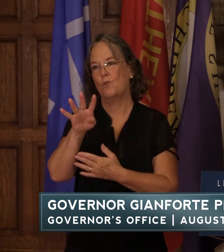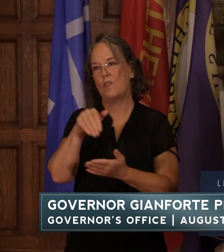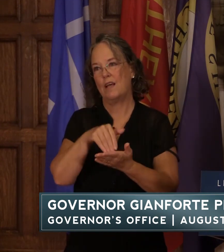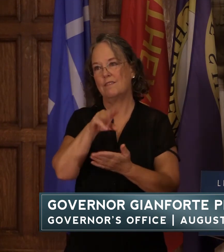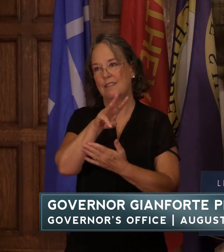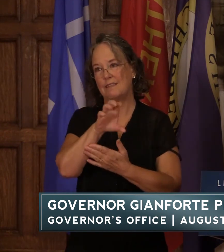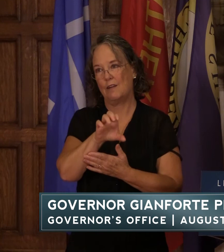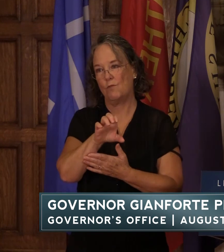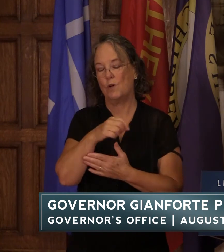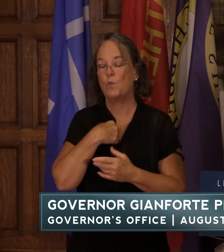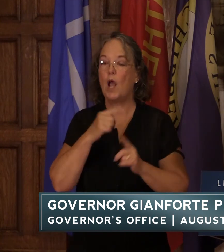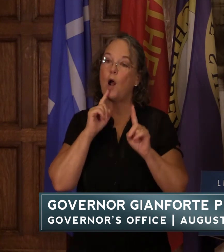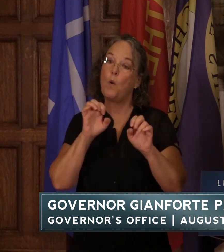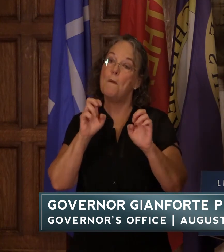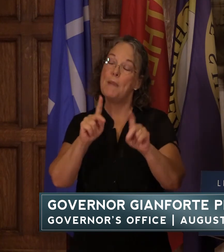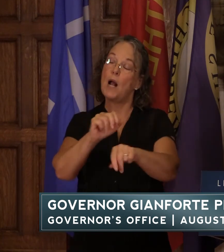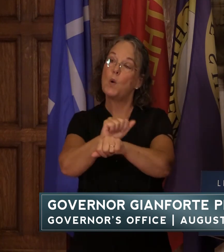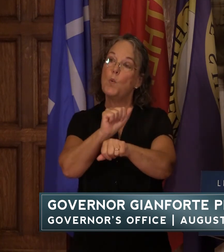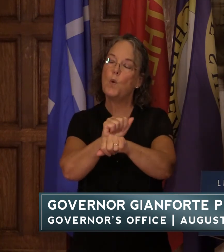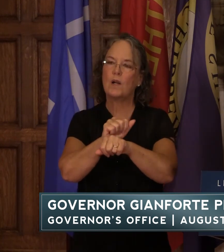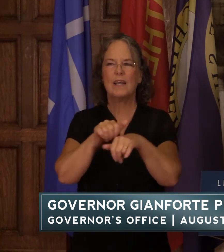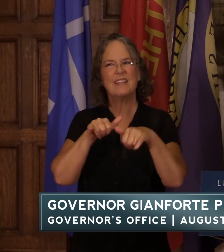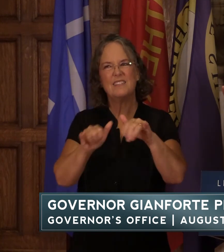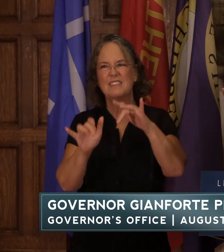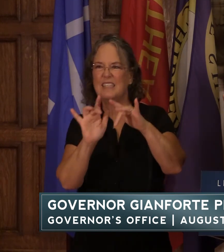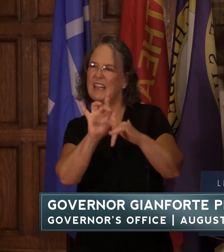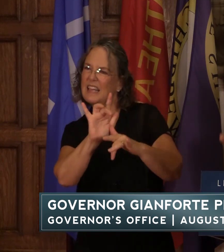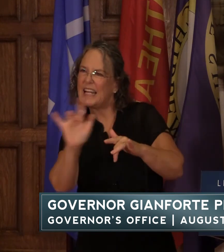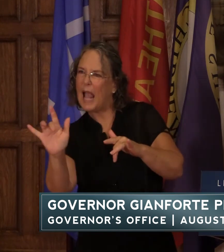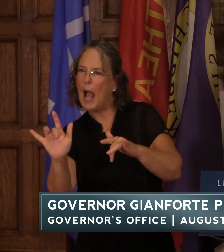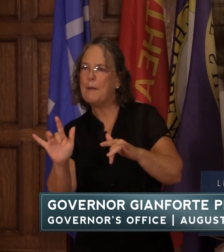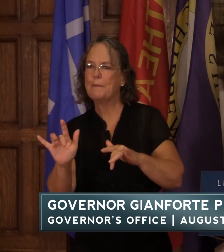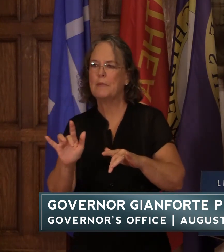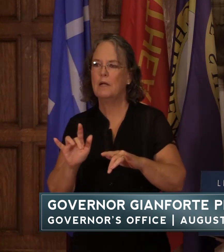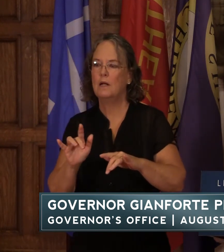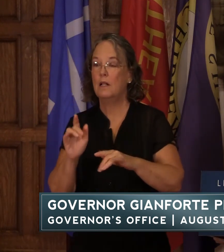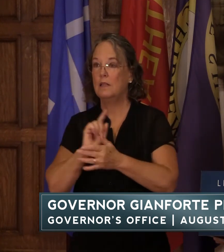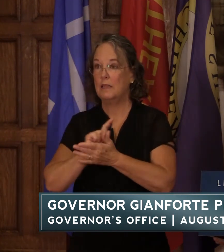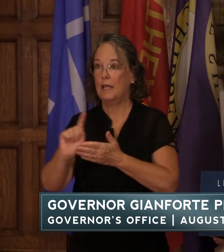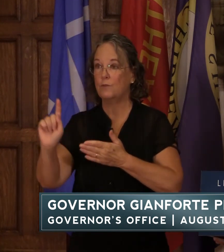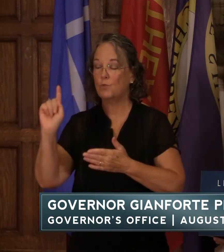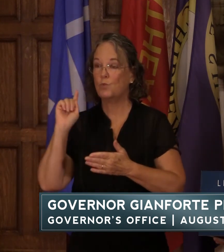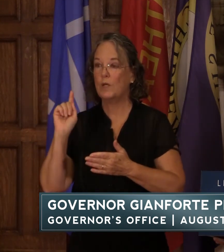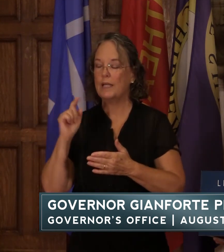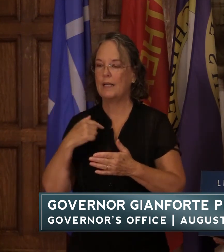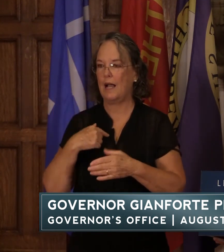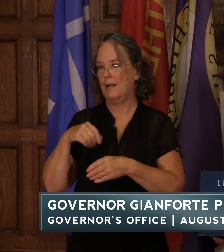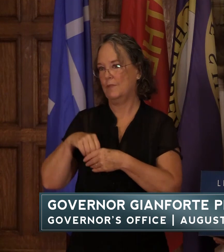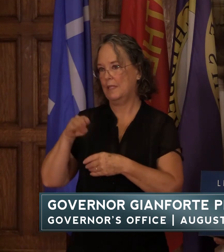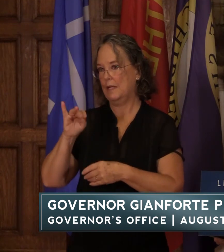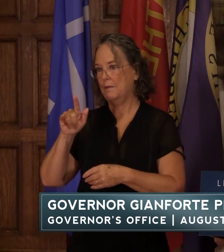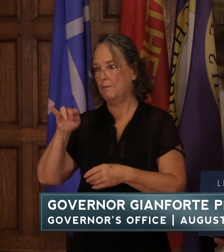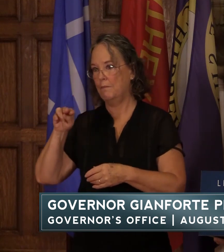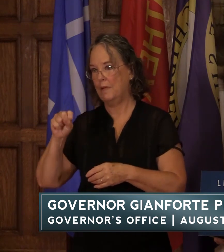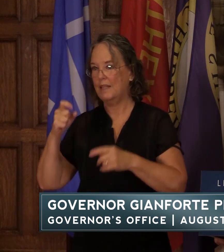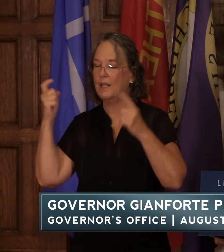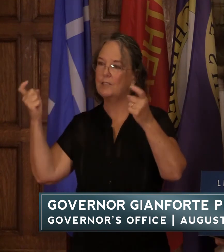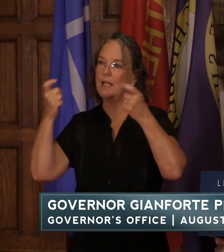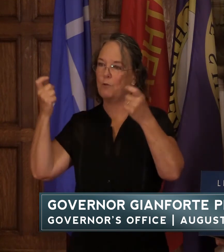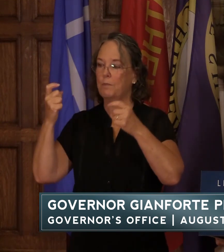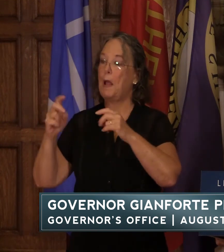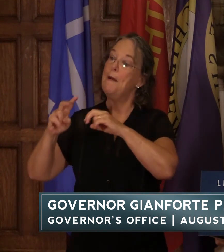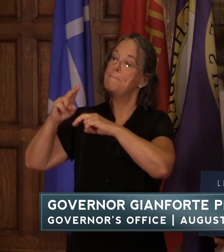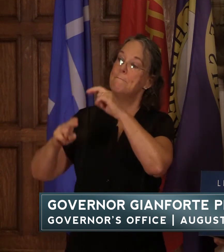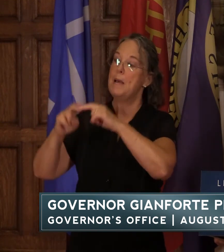are getting back to the workforce there's still a gap this is why last week you know i was in billings celebrating the build